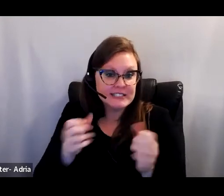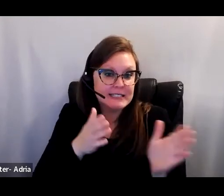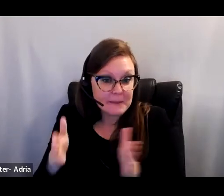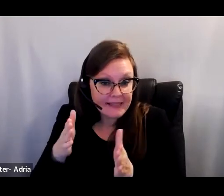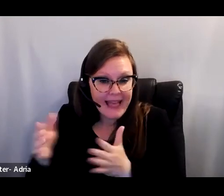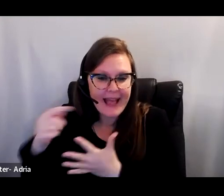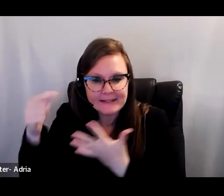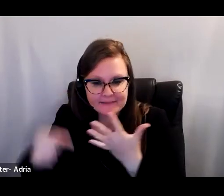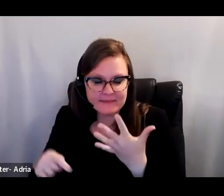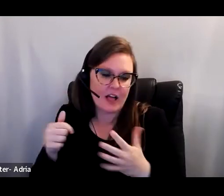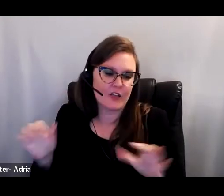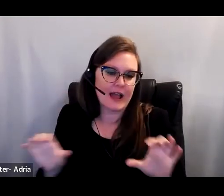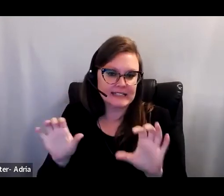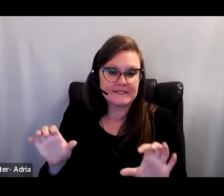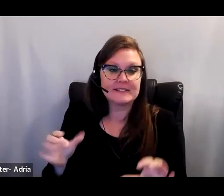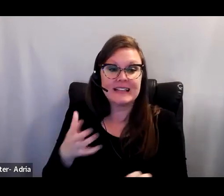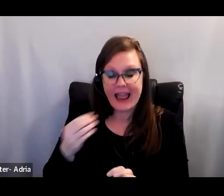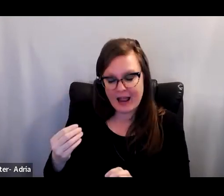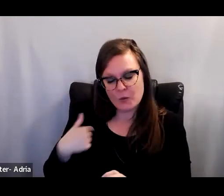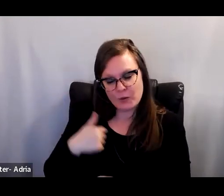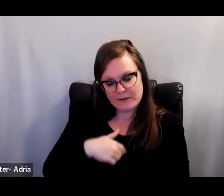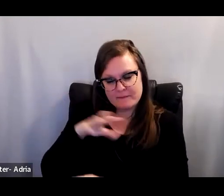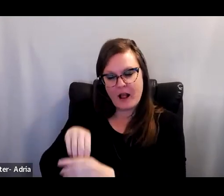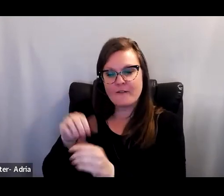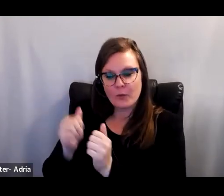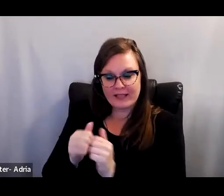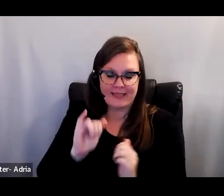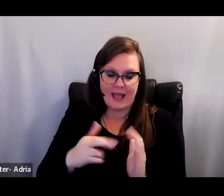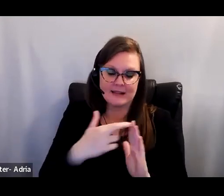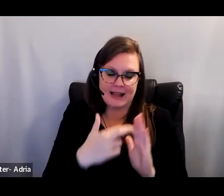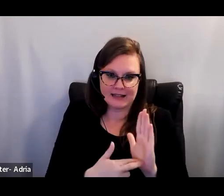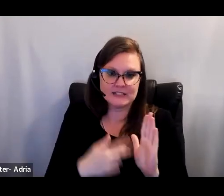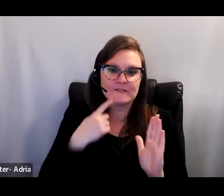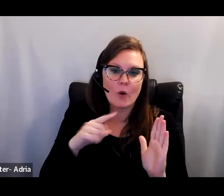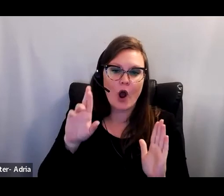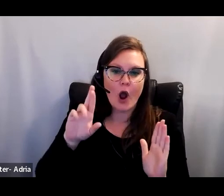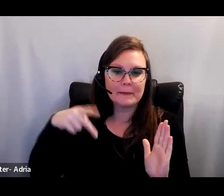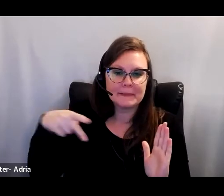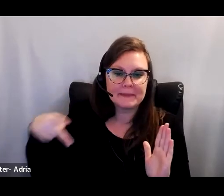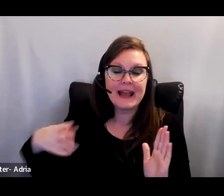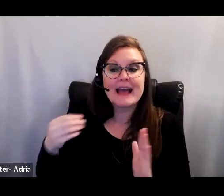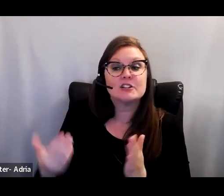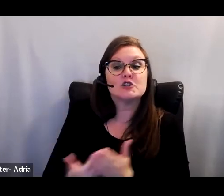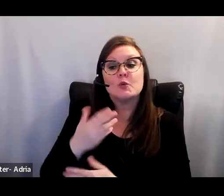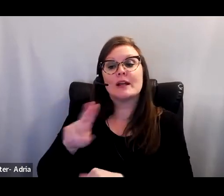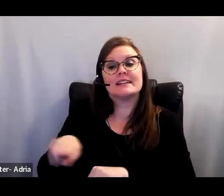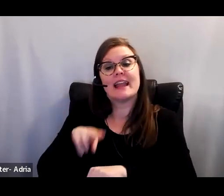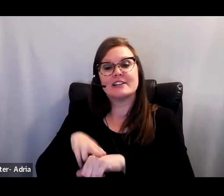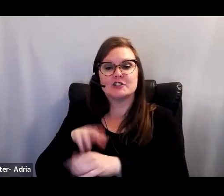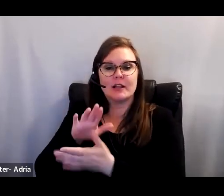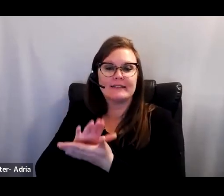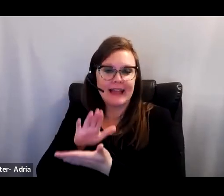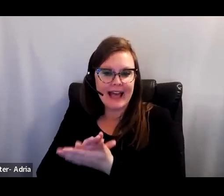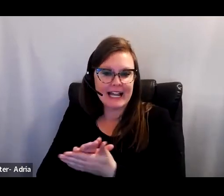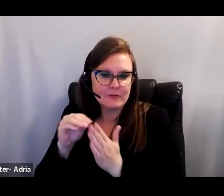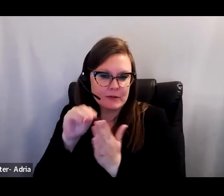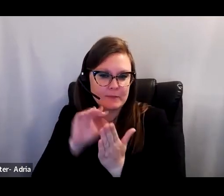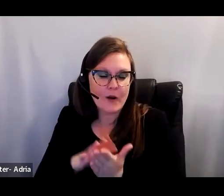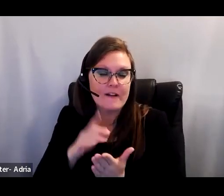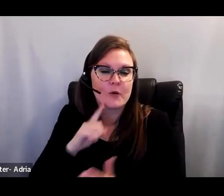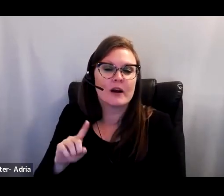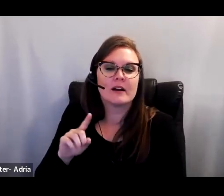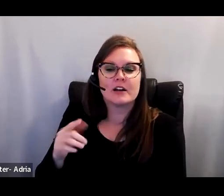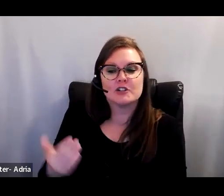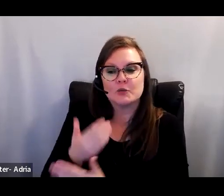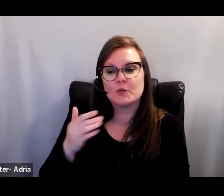In keeping with the tennis RPPs and the recommendations of the new National Academy Report on the future of IES, the research we are